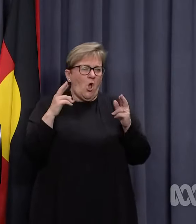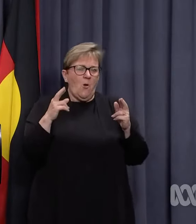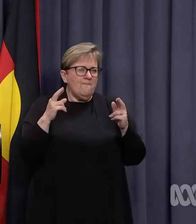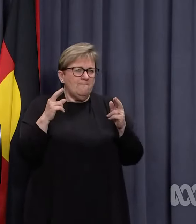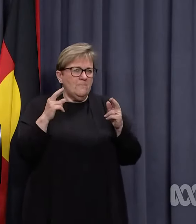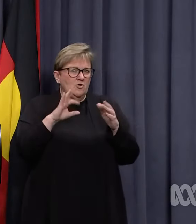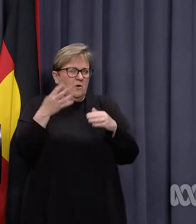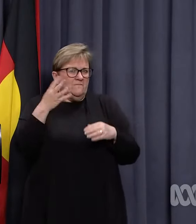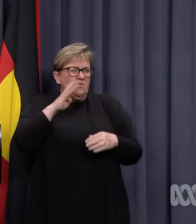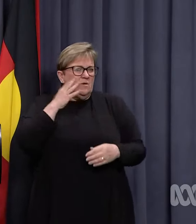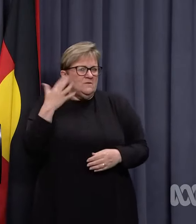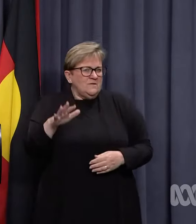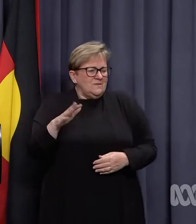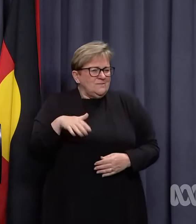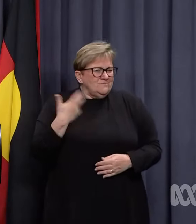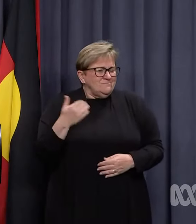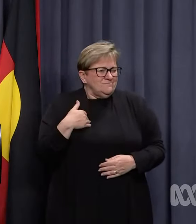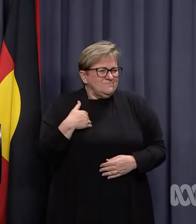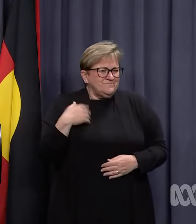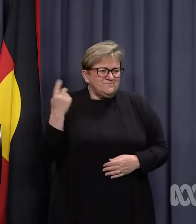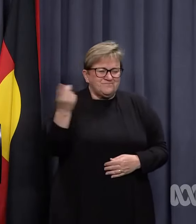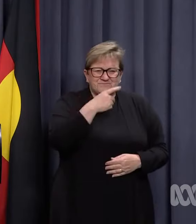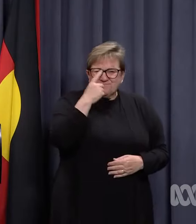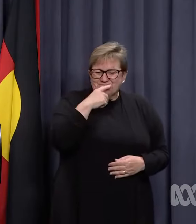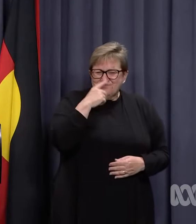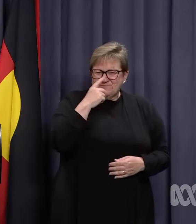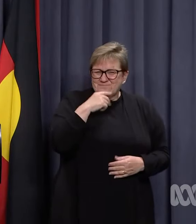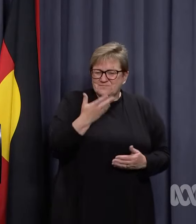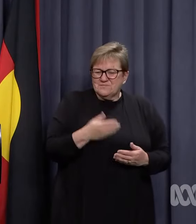we don't get there for the sake of all of those people,